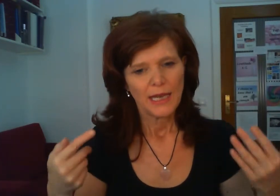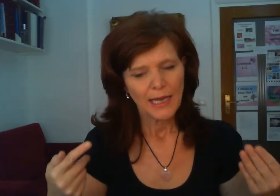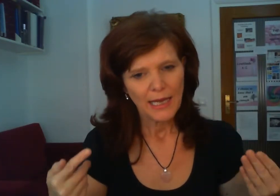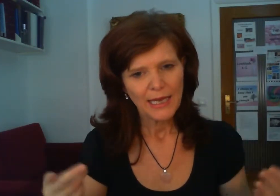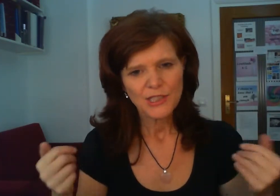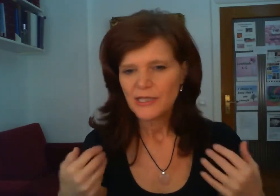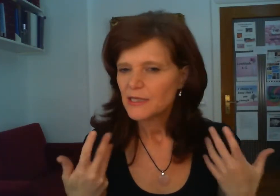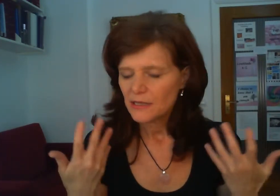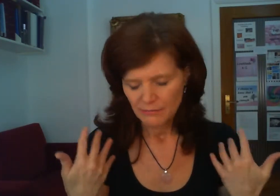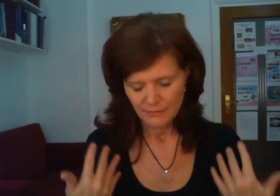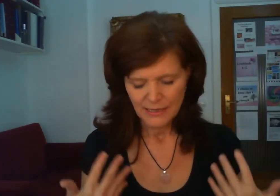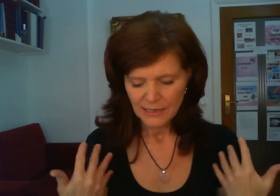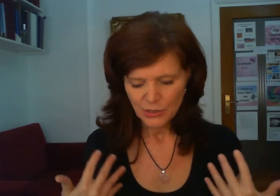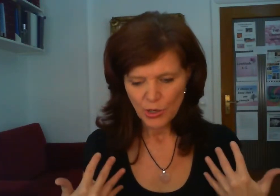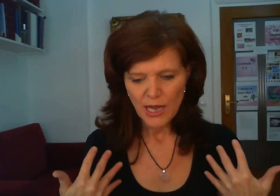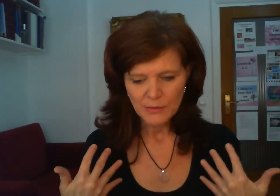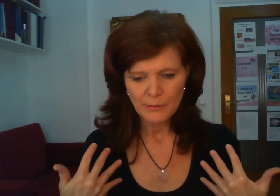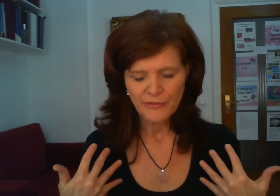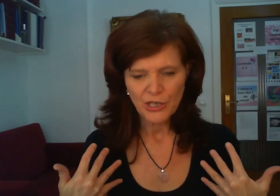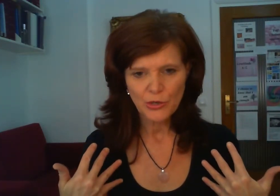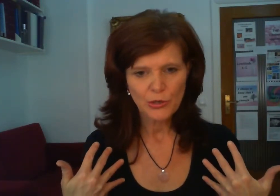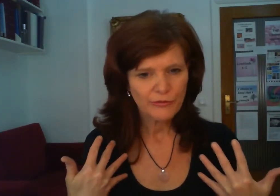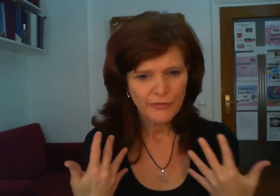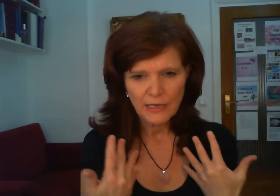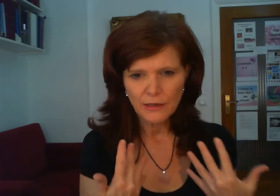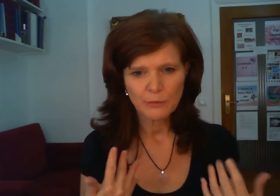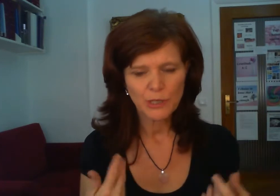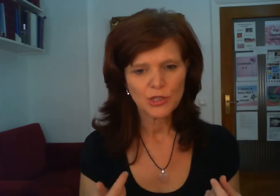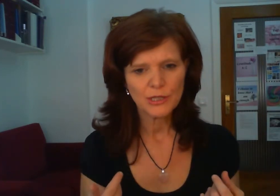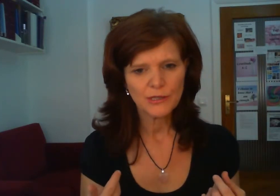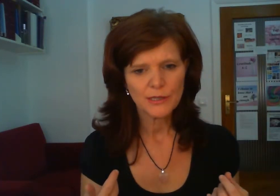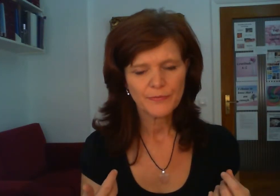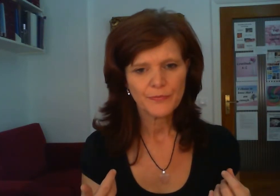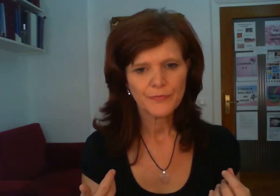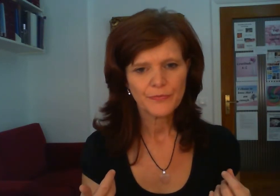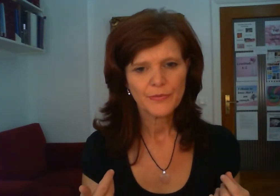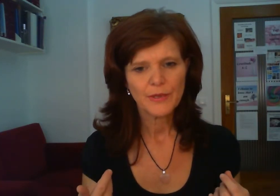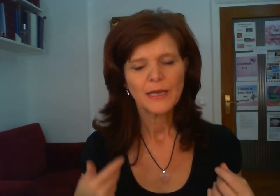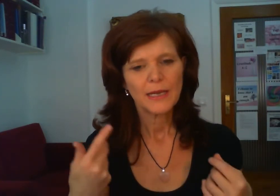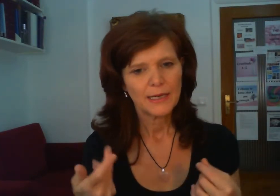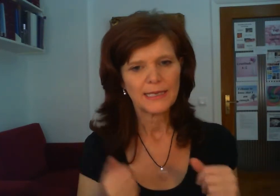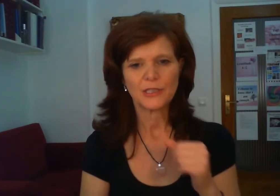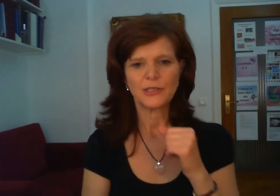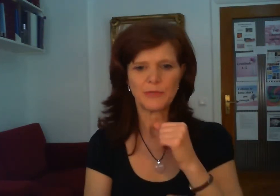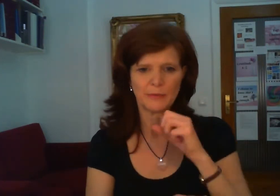and just listen to what comes up for you feel the emotions let's do some tapping